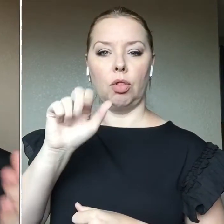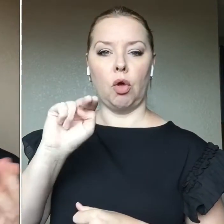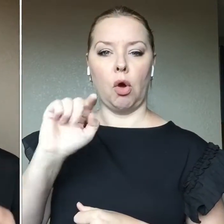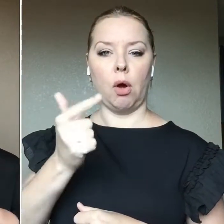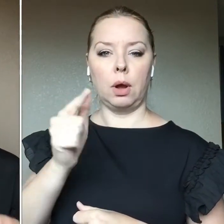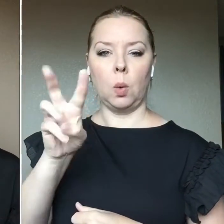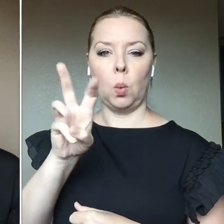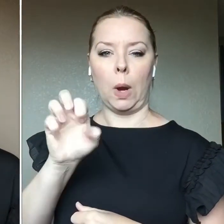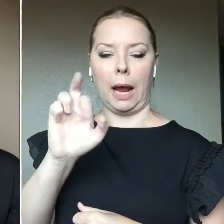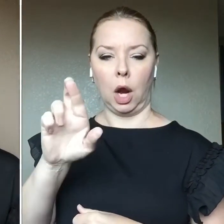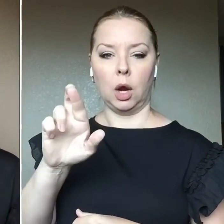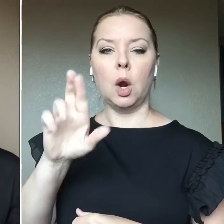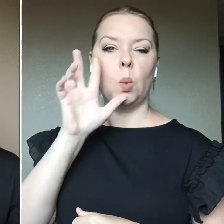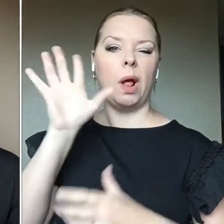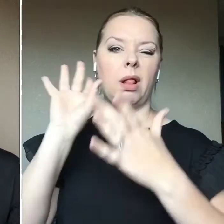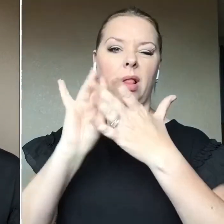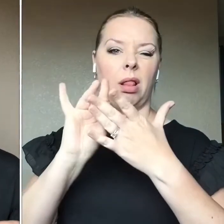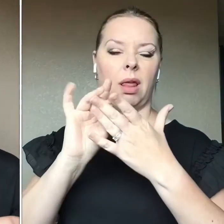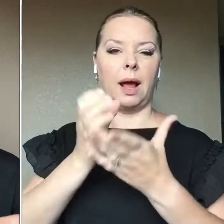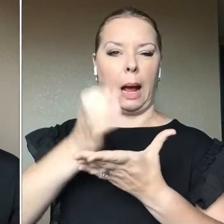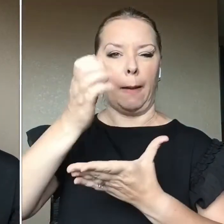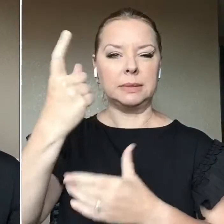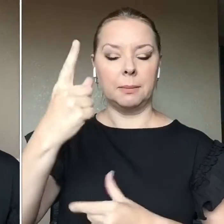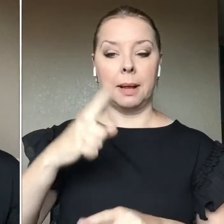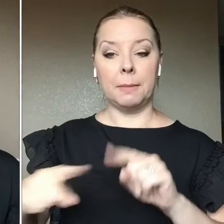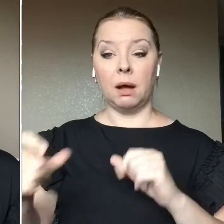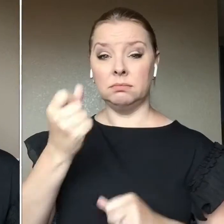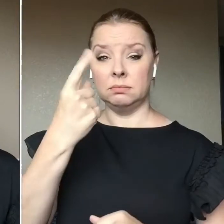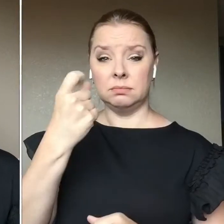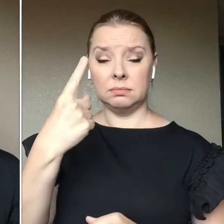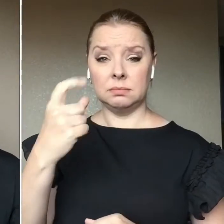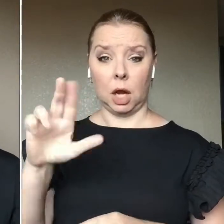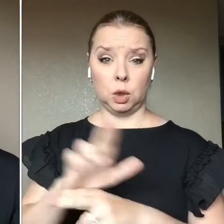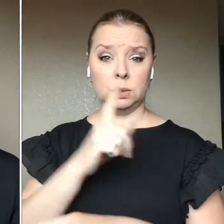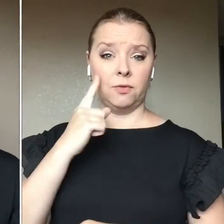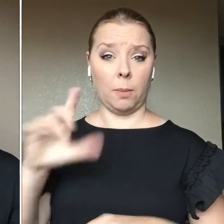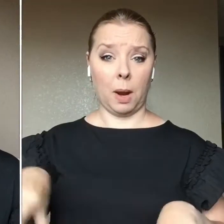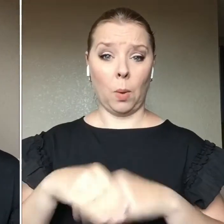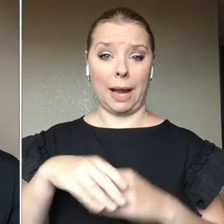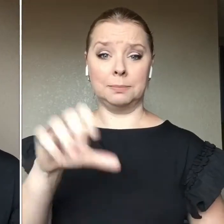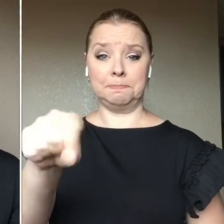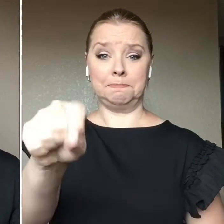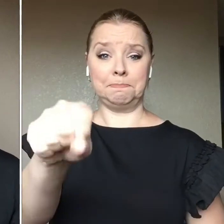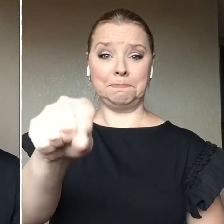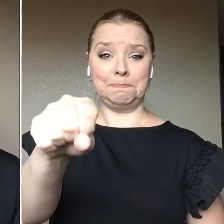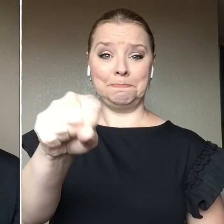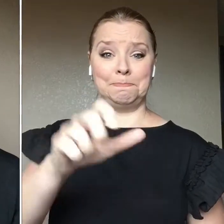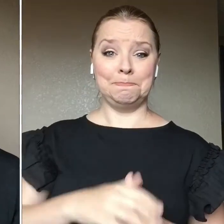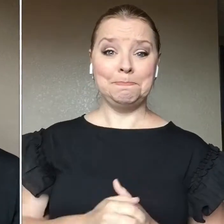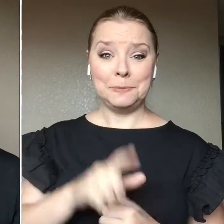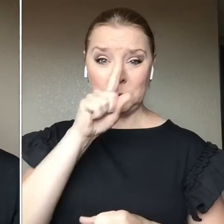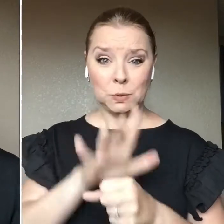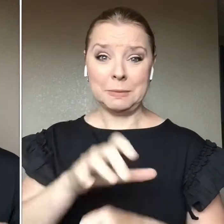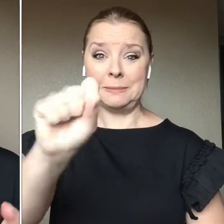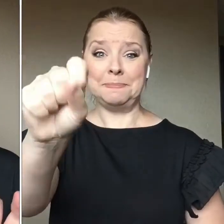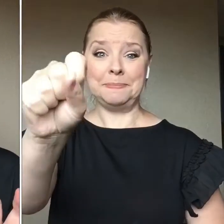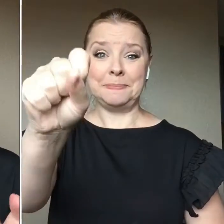So they will transfer, but I'm not going to lie. I wore wet and wild lipstick on my wedding day. I absolutely did. Um,